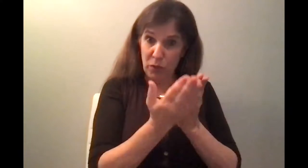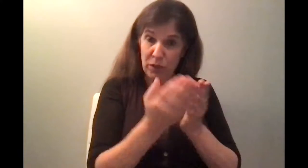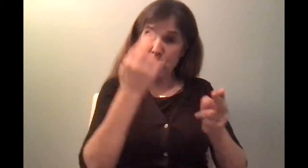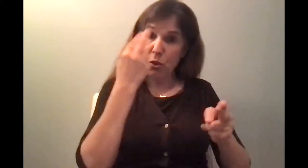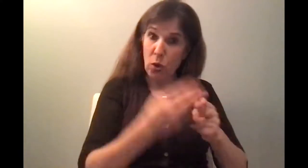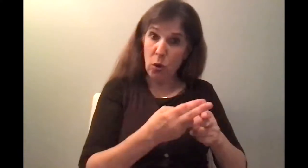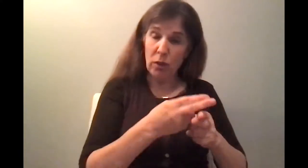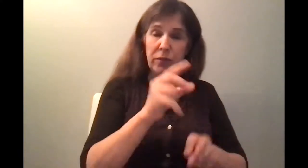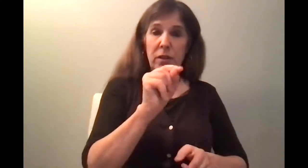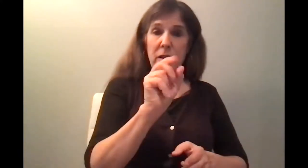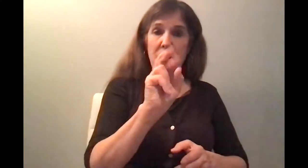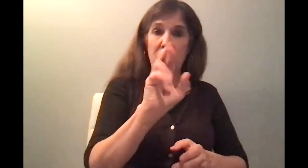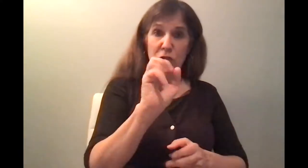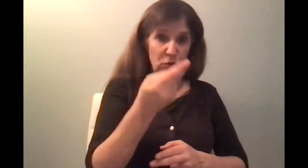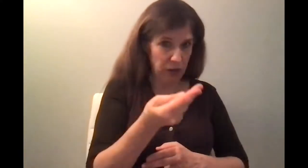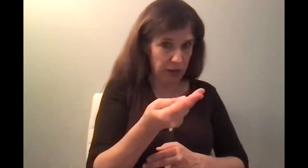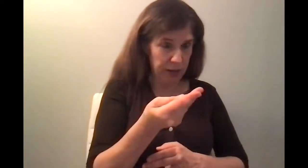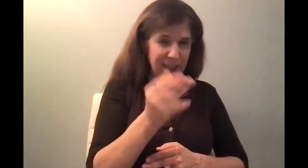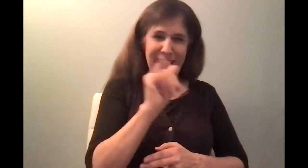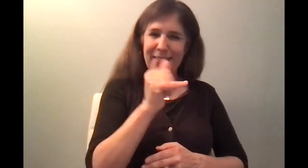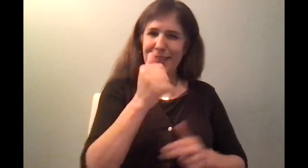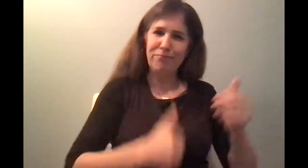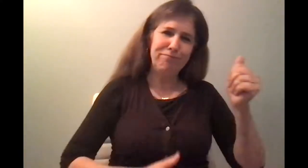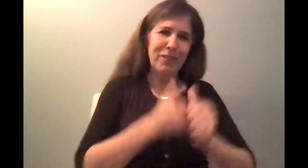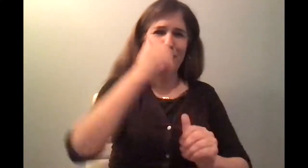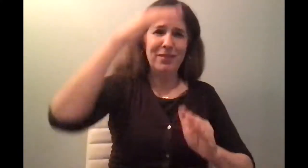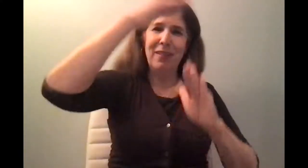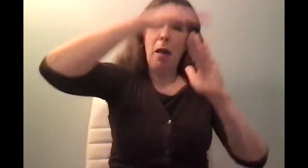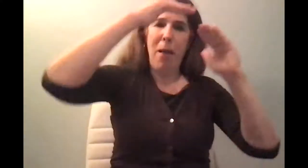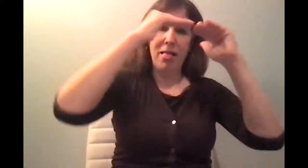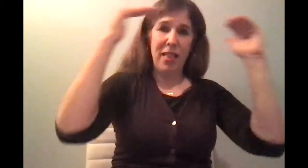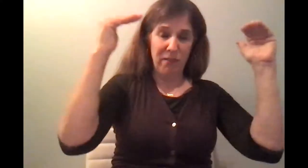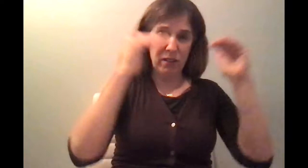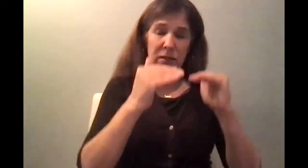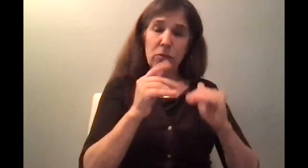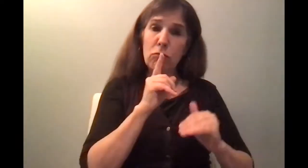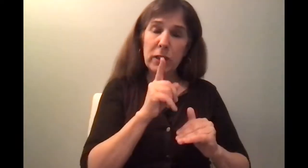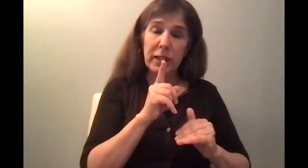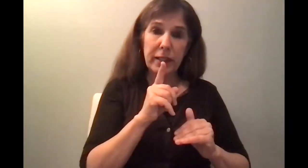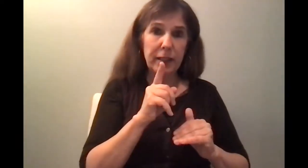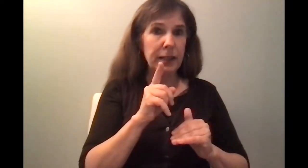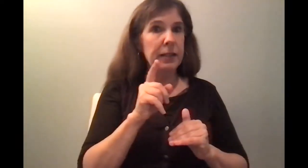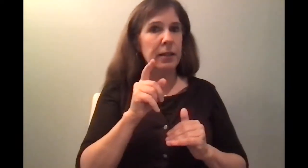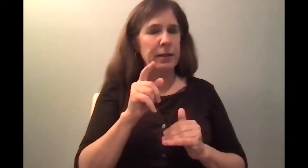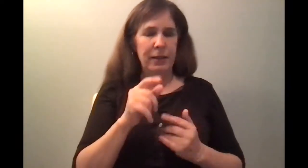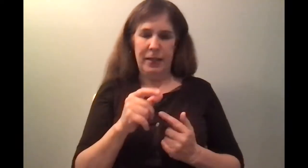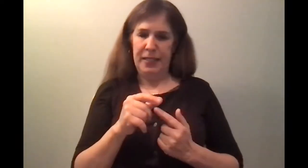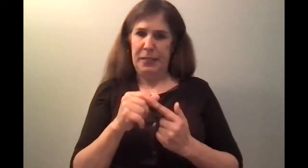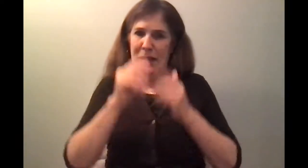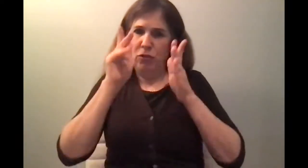extent that even when they're written usually on a special parchment, by a special person, and throughout the generations,